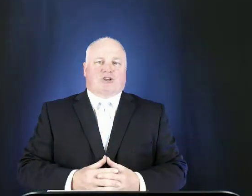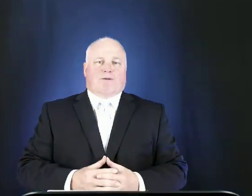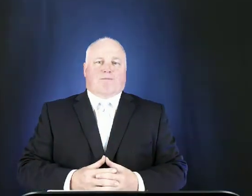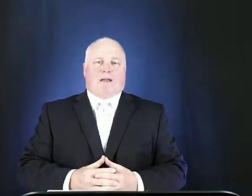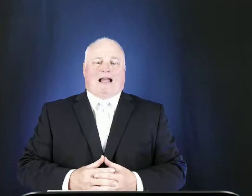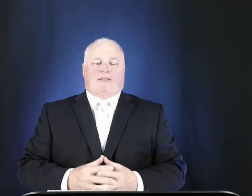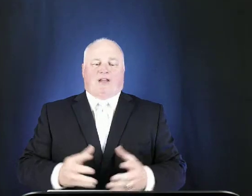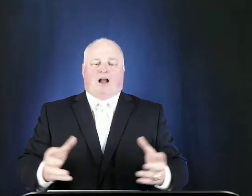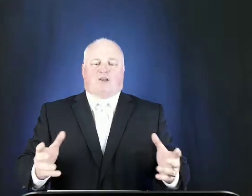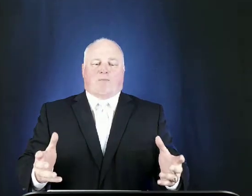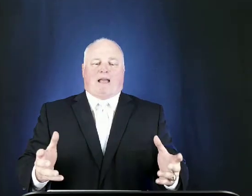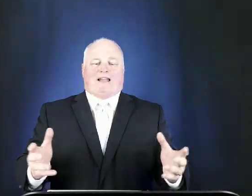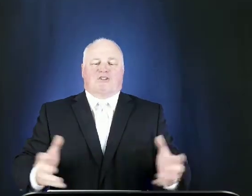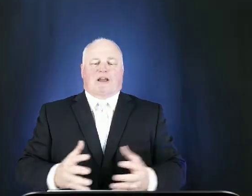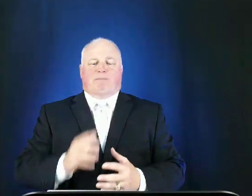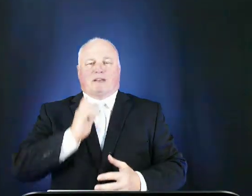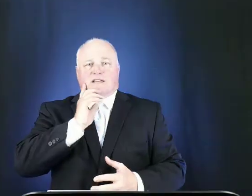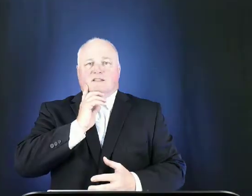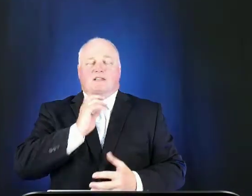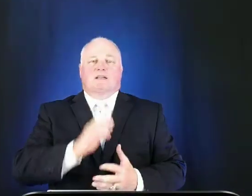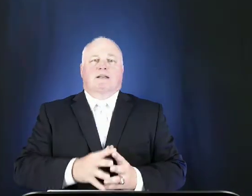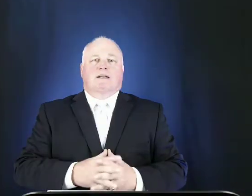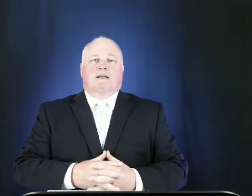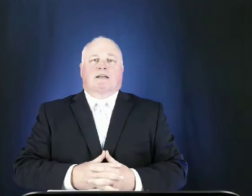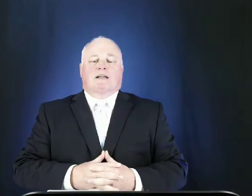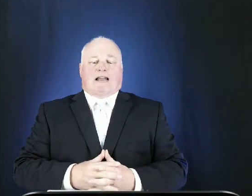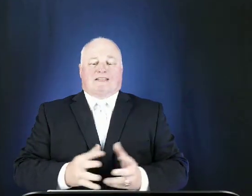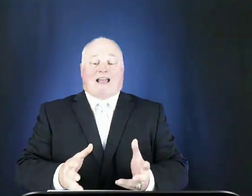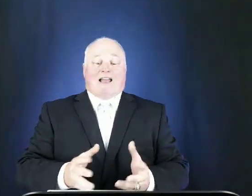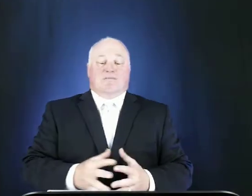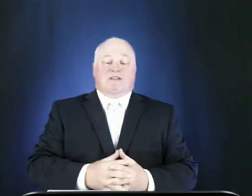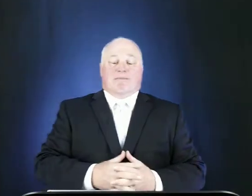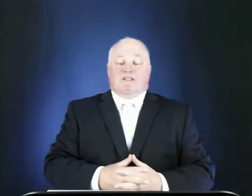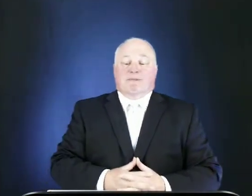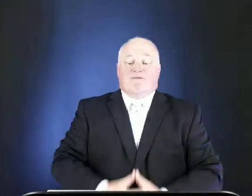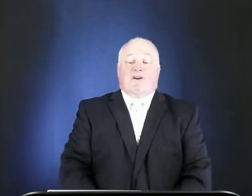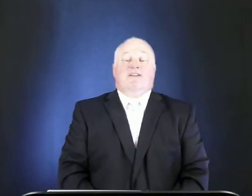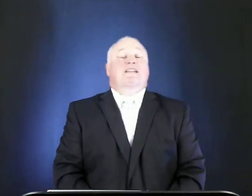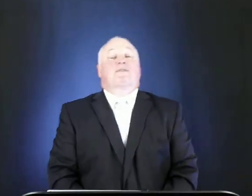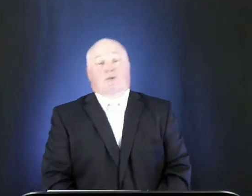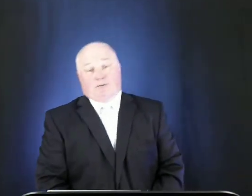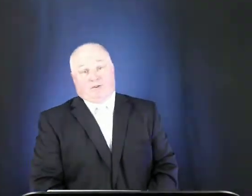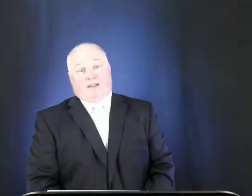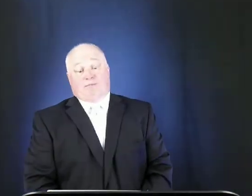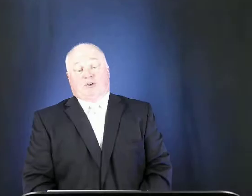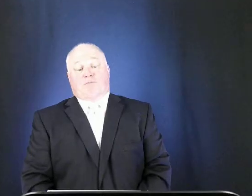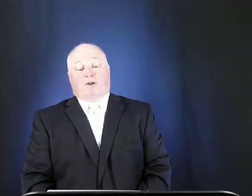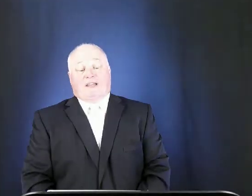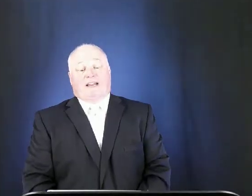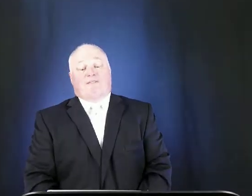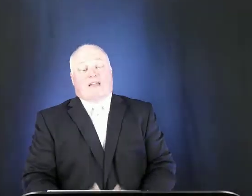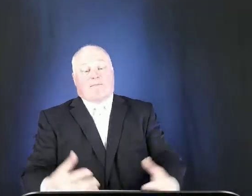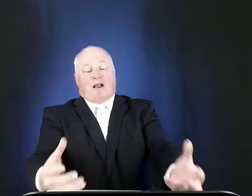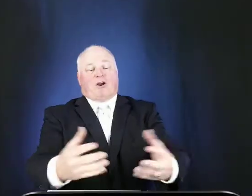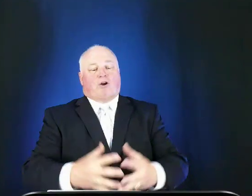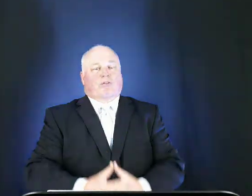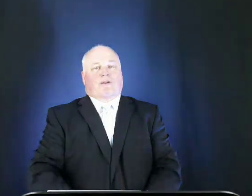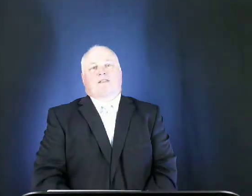by the occupying japanese at times it must have been very difficult for them to believe that macarthur and the